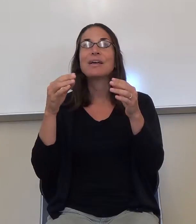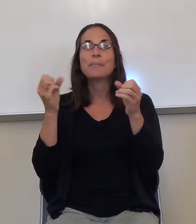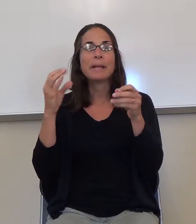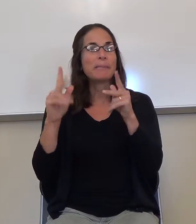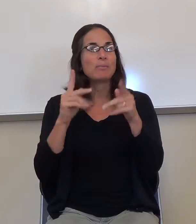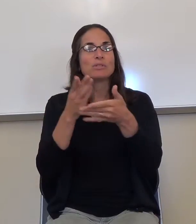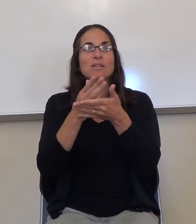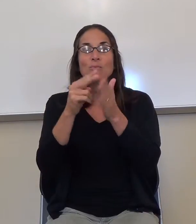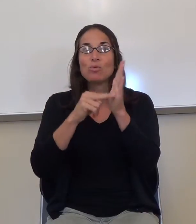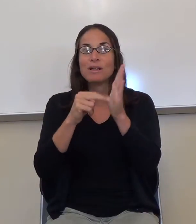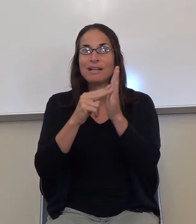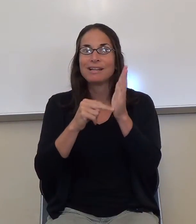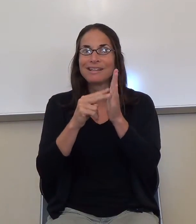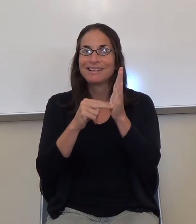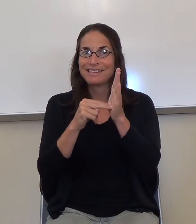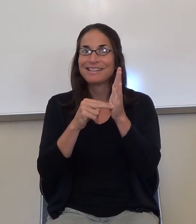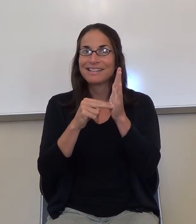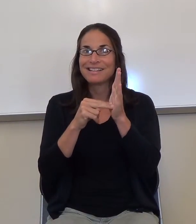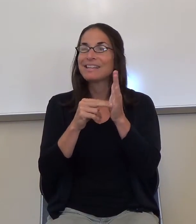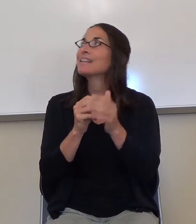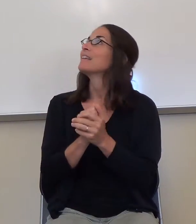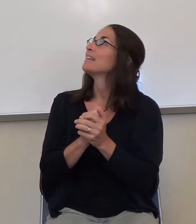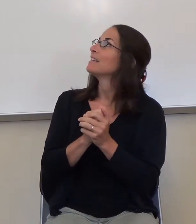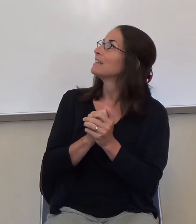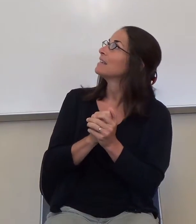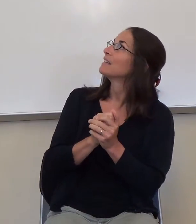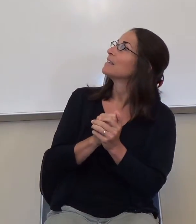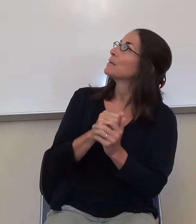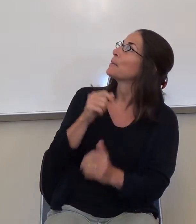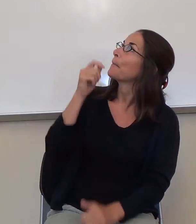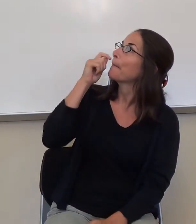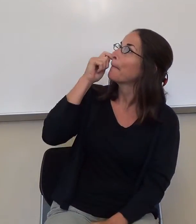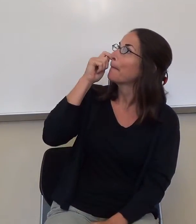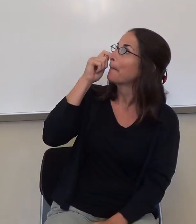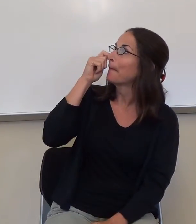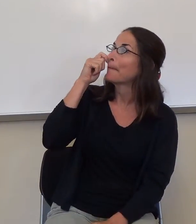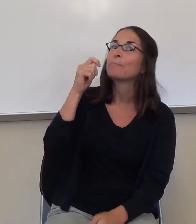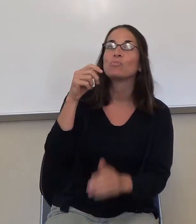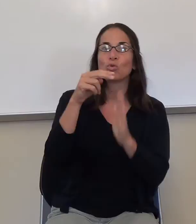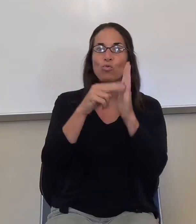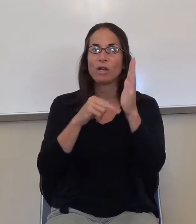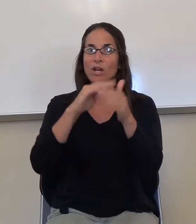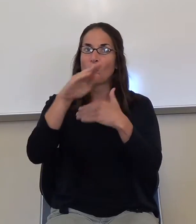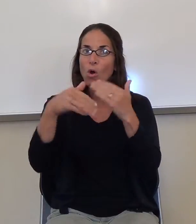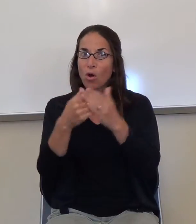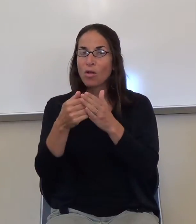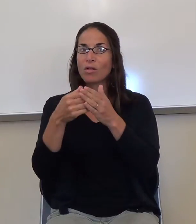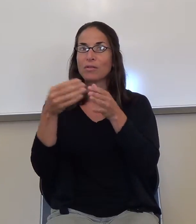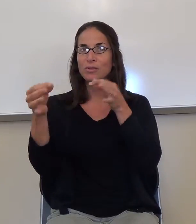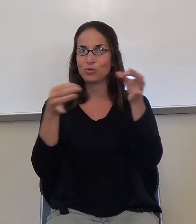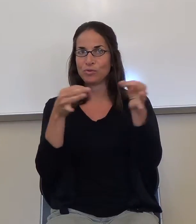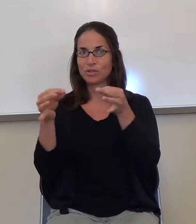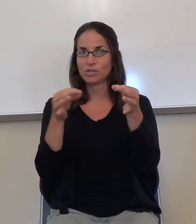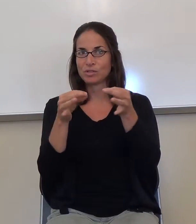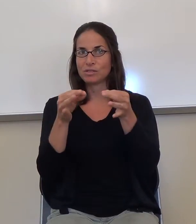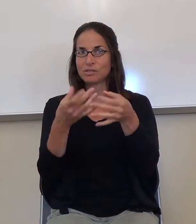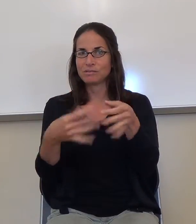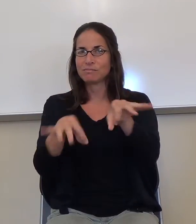Yeah, so what I'm saying is, do the whole thing. Read all the directions. Read them